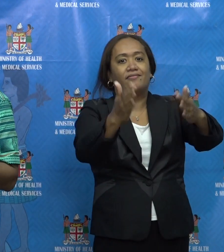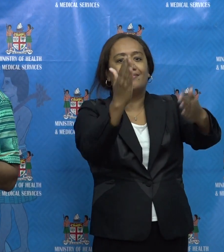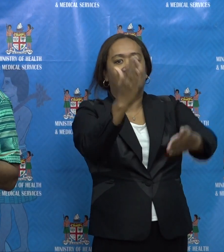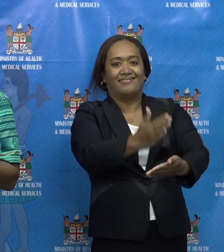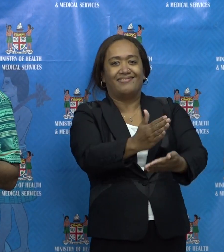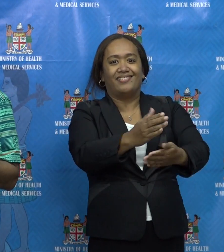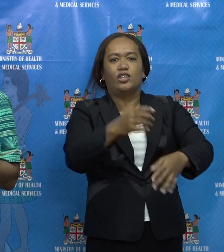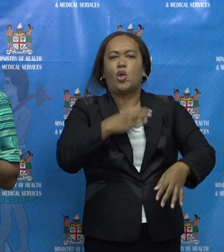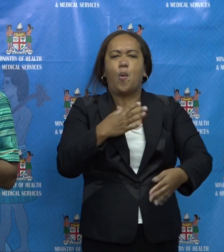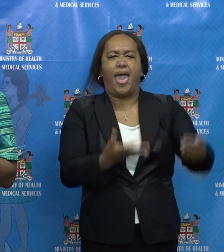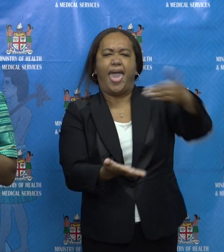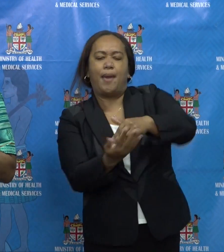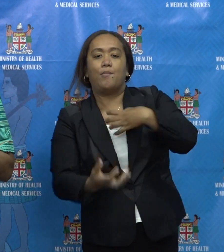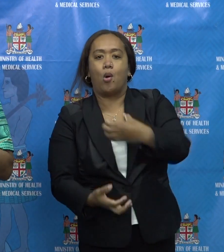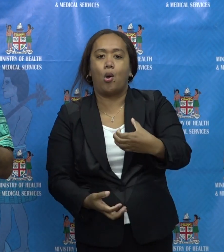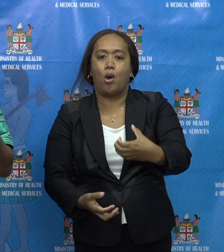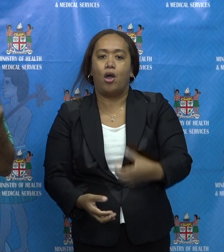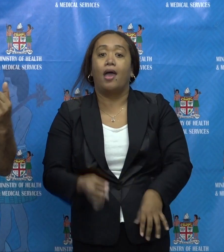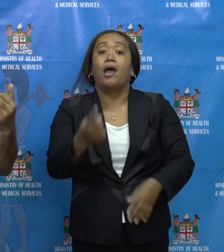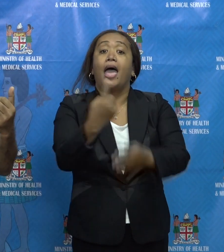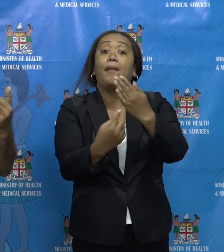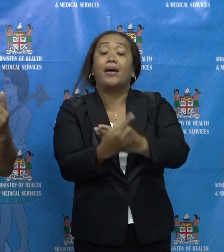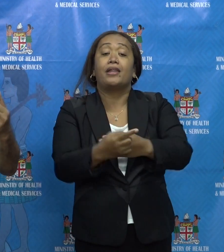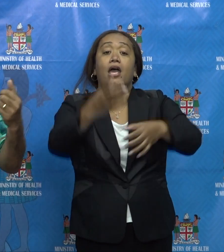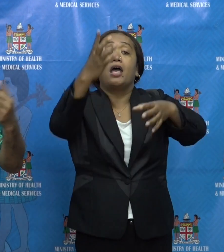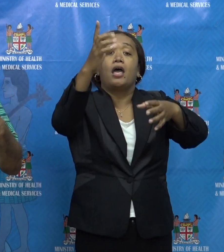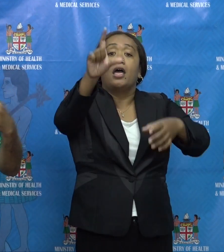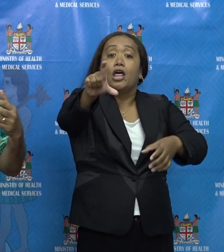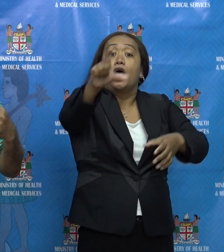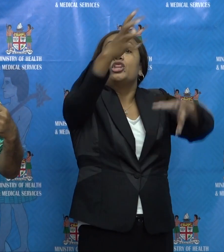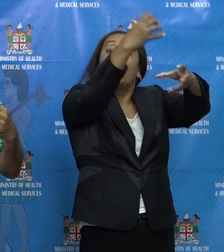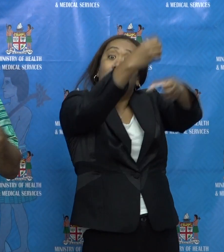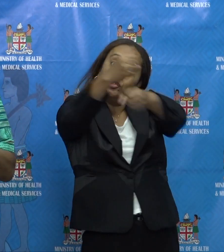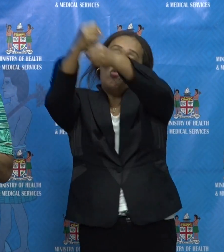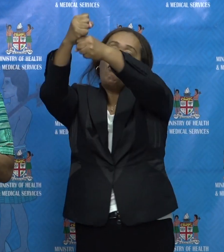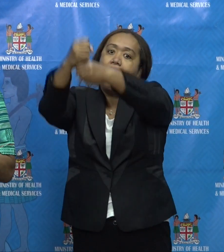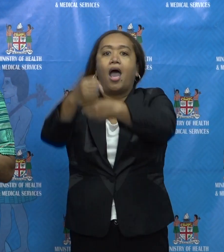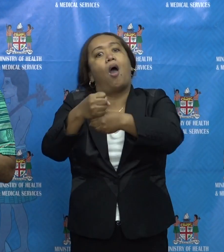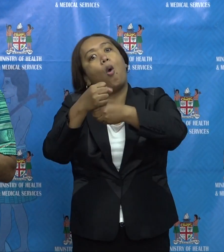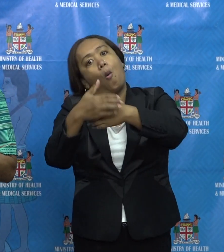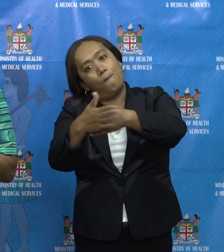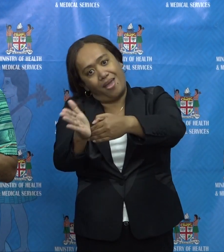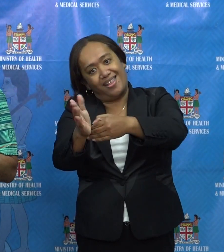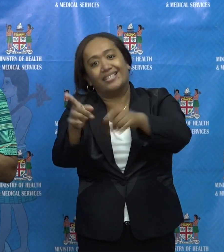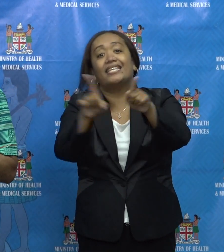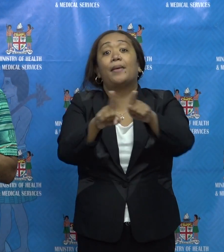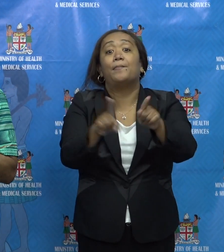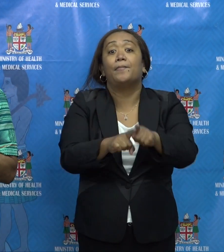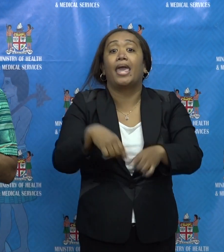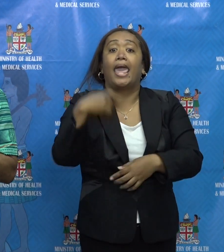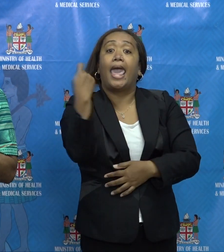open the Laisuva, and I know that there's one more school, ACS, that we had opened up for the purpose of isolation.